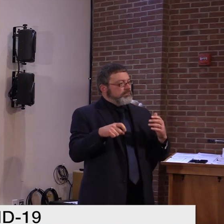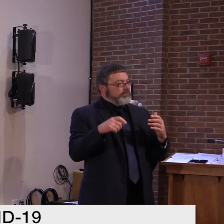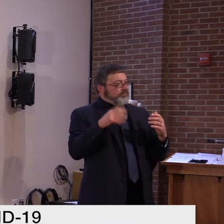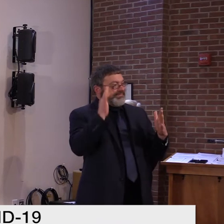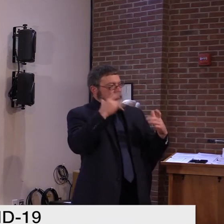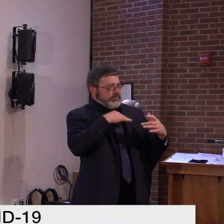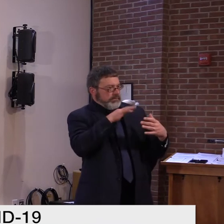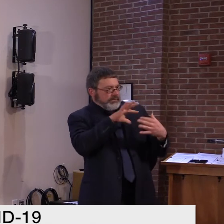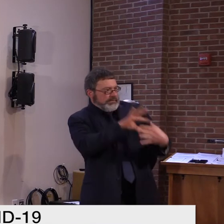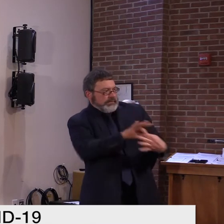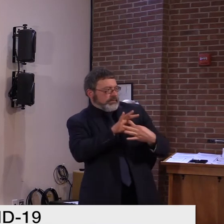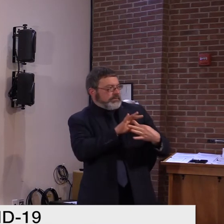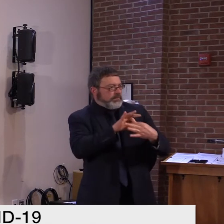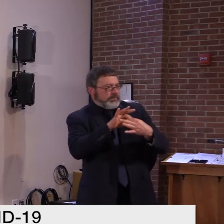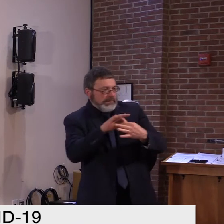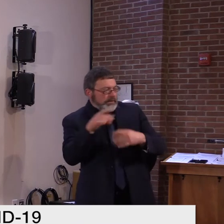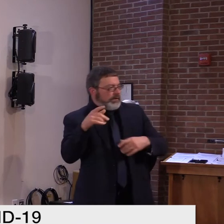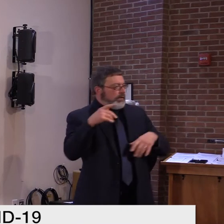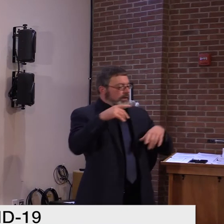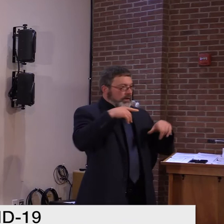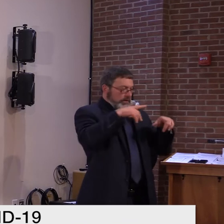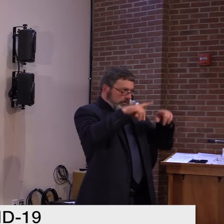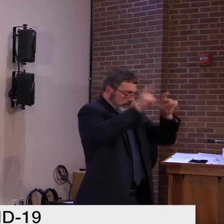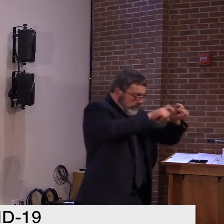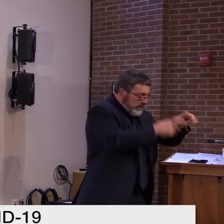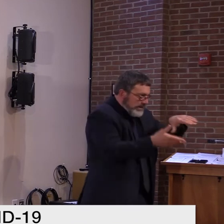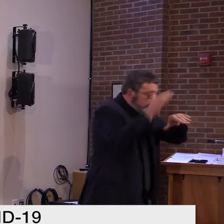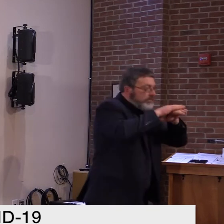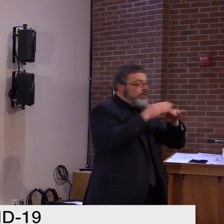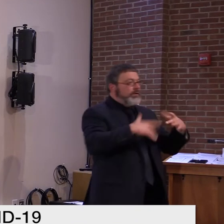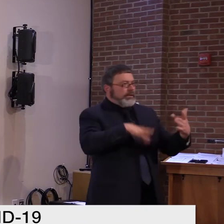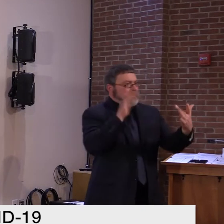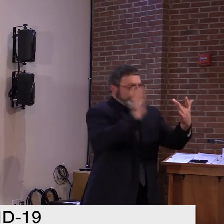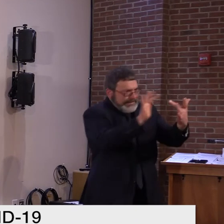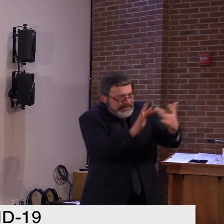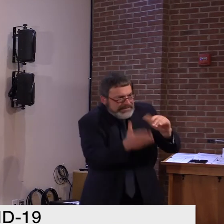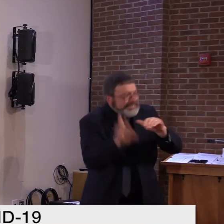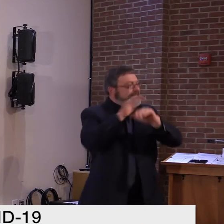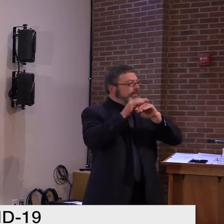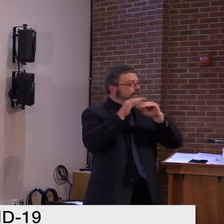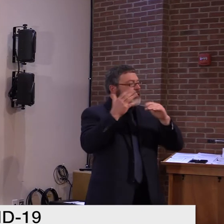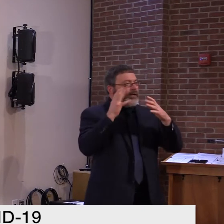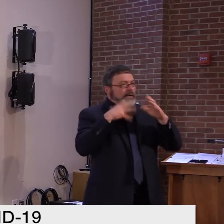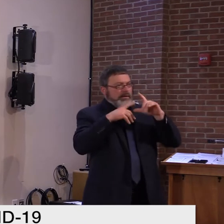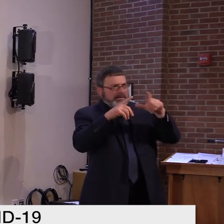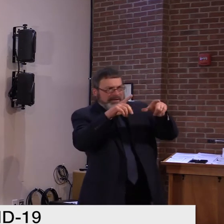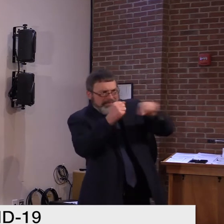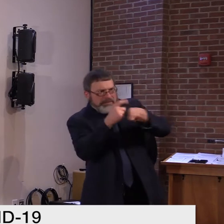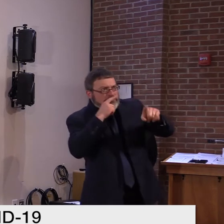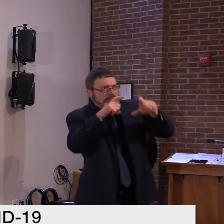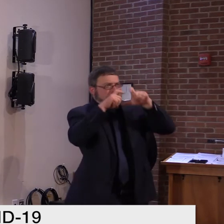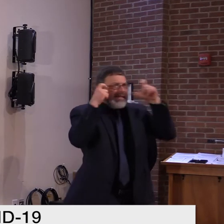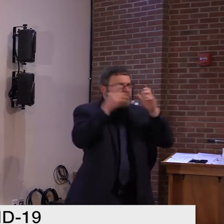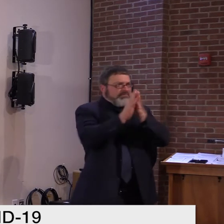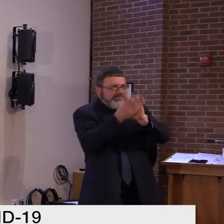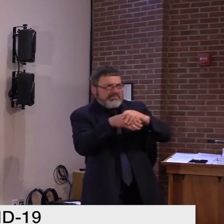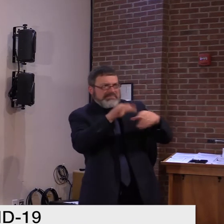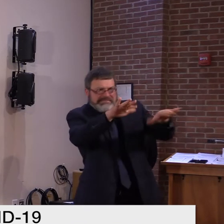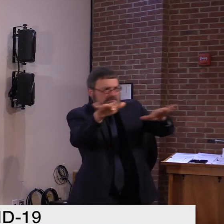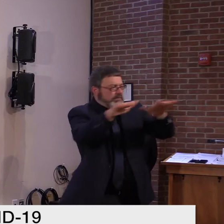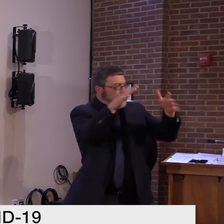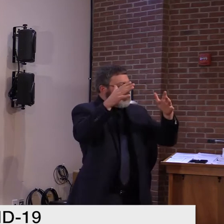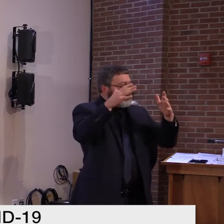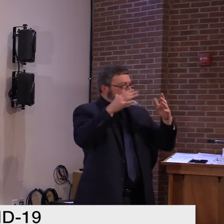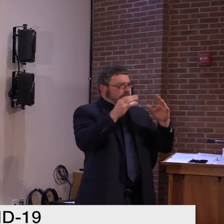So, again, everything has to work at the same time. But our contact tracers, the epi team is very busy